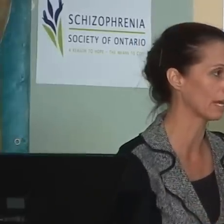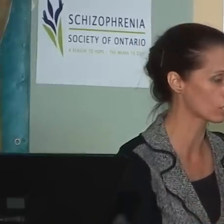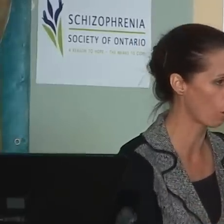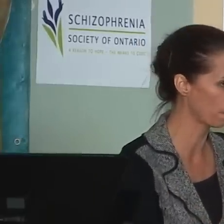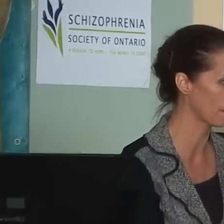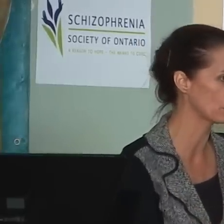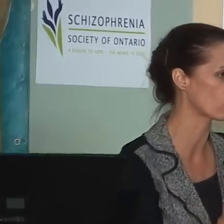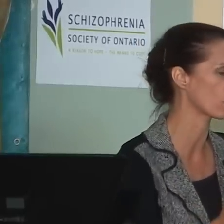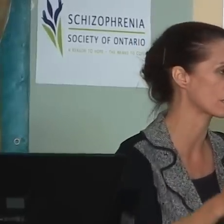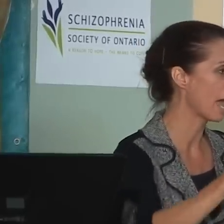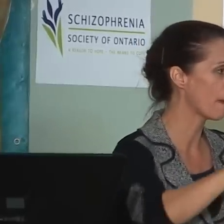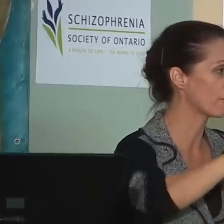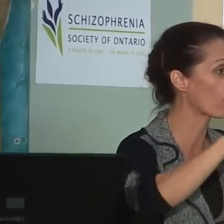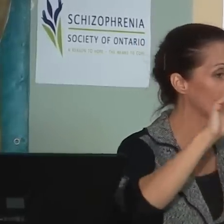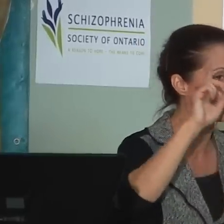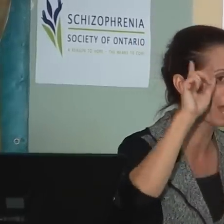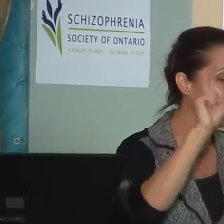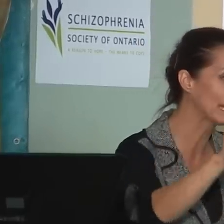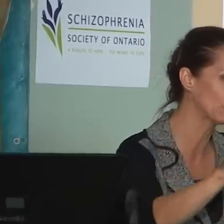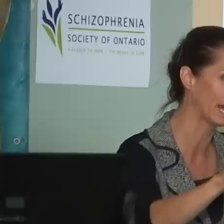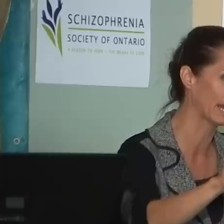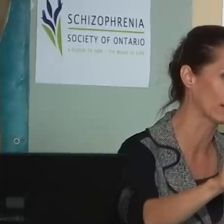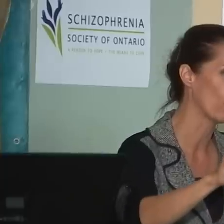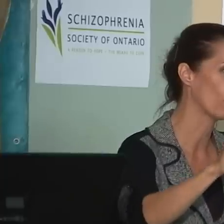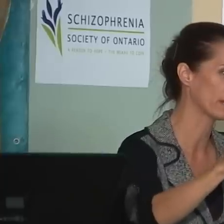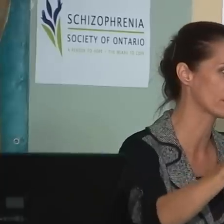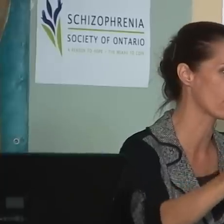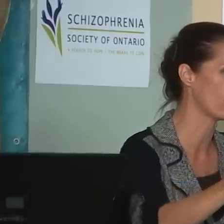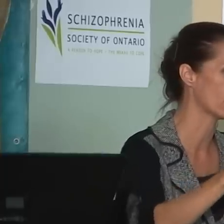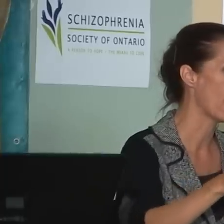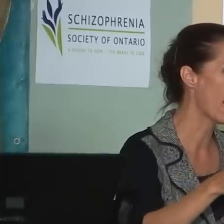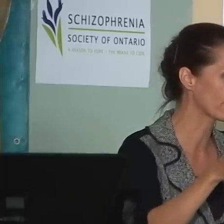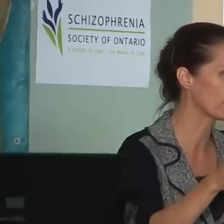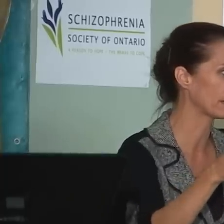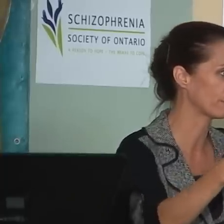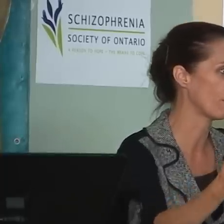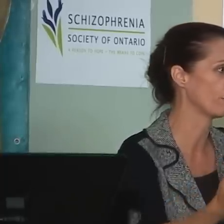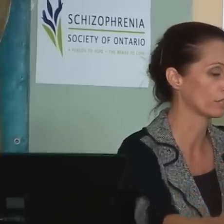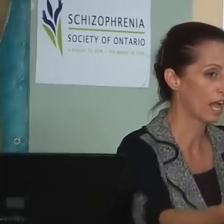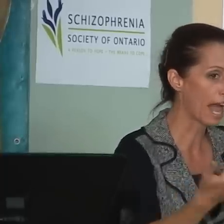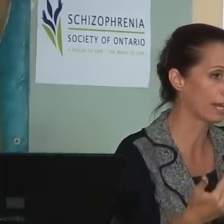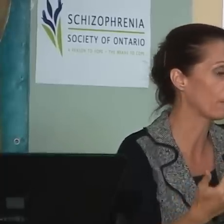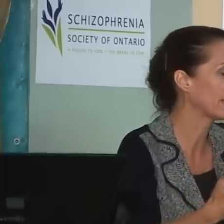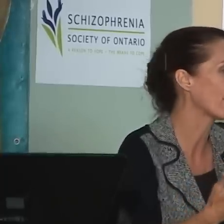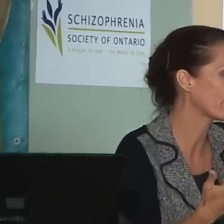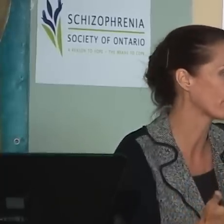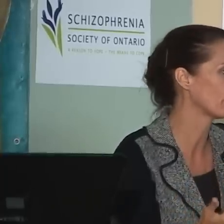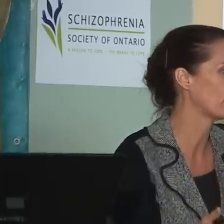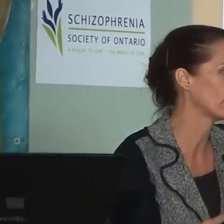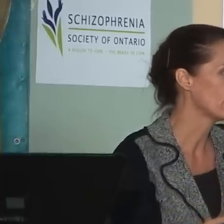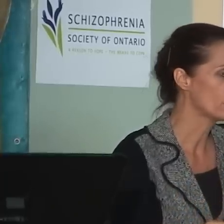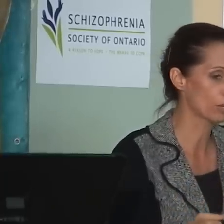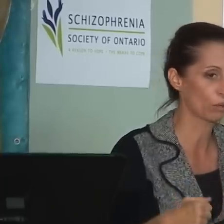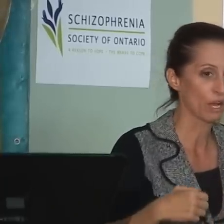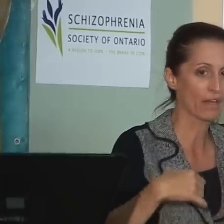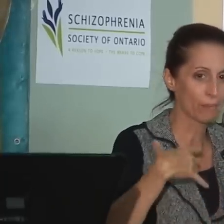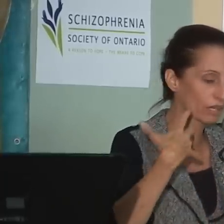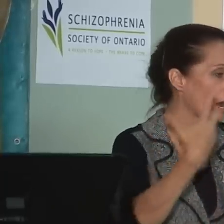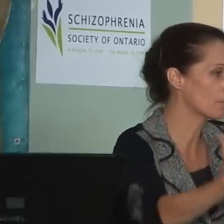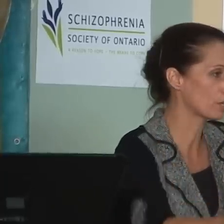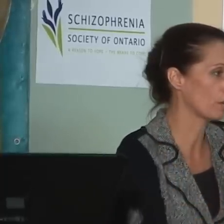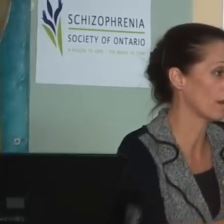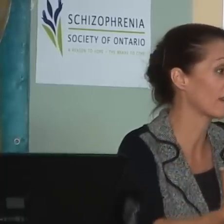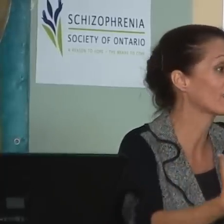bring them in. Let's open up the doors. And before we do any planning, we consult everybody involved and we get there in quick. So